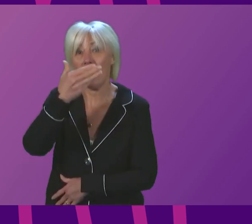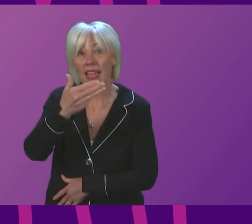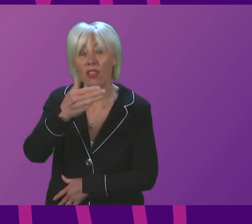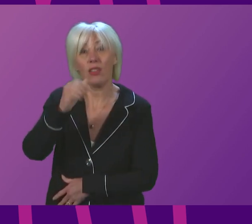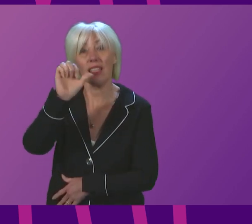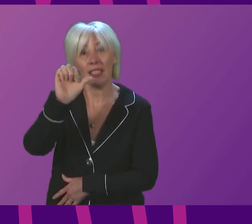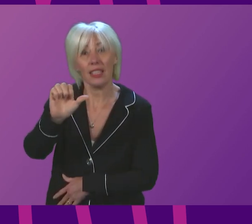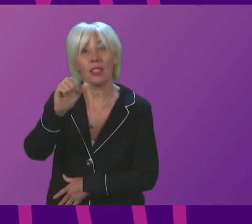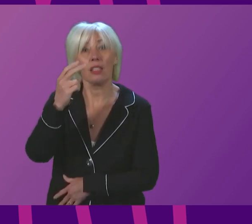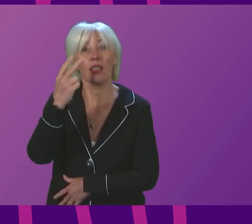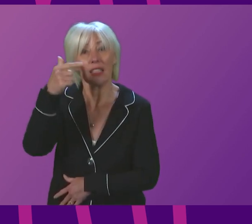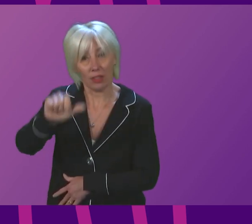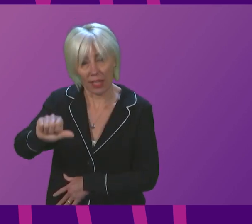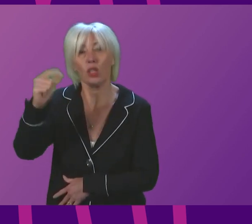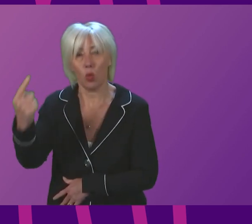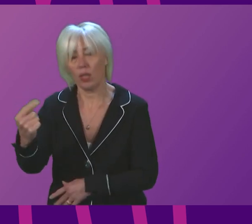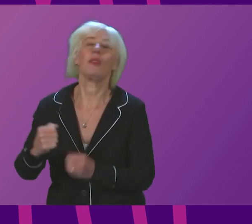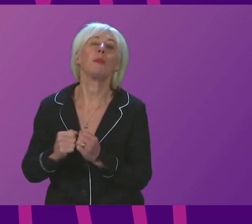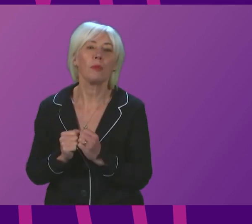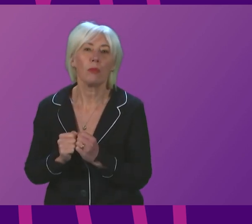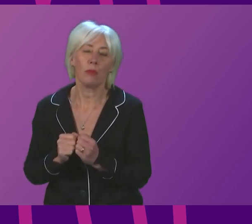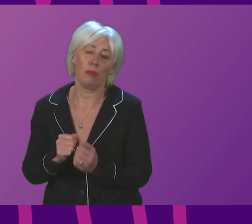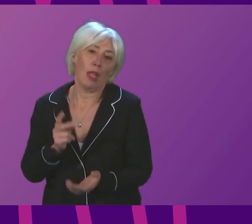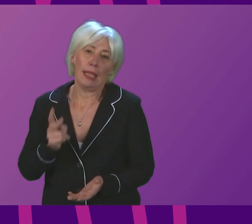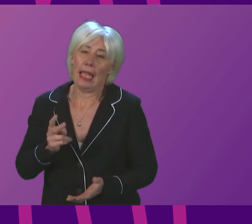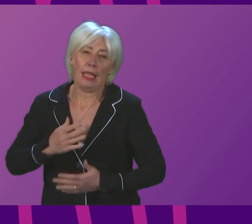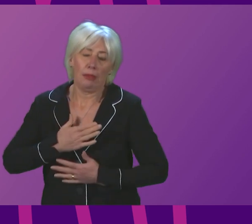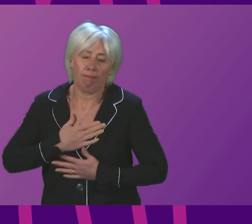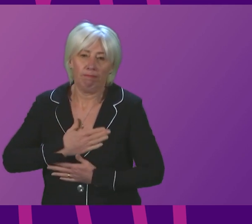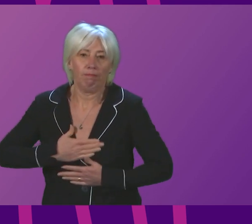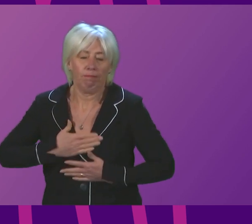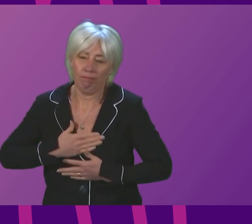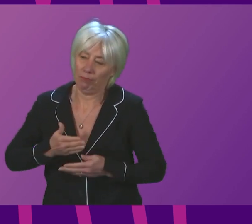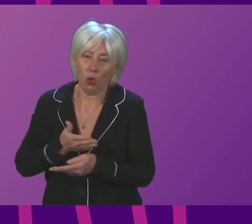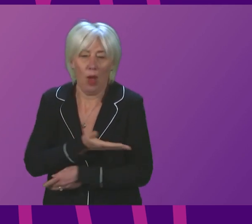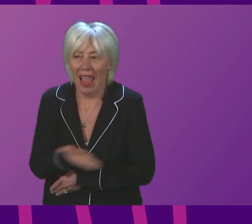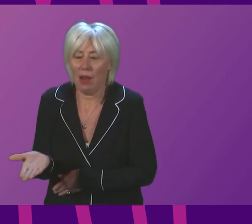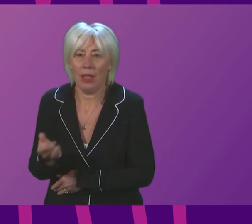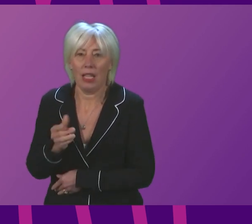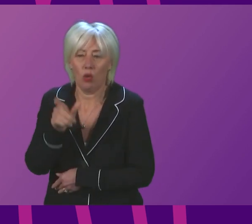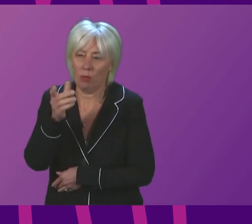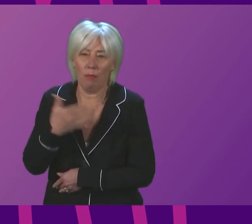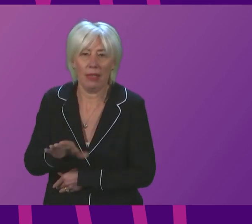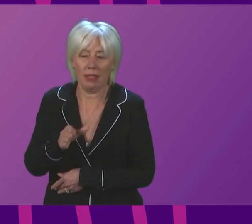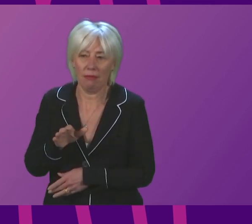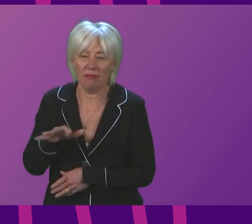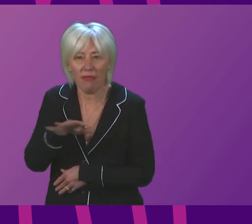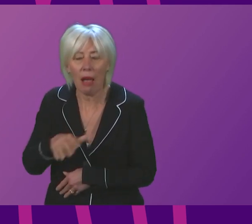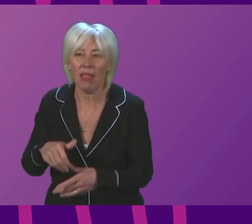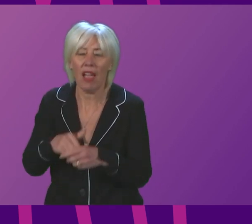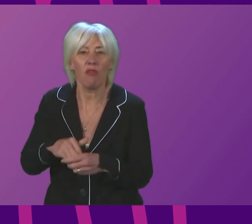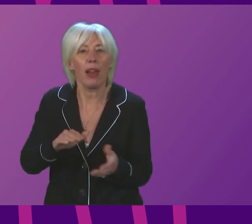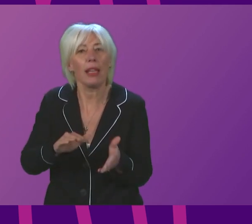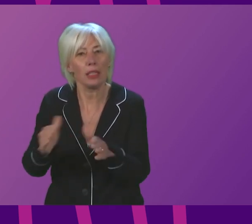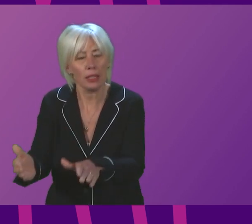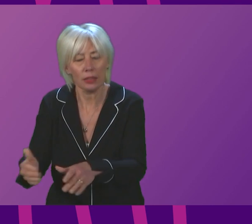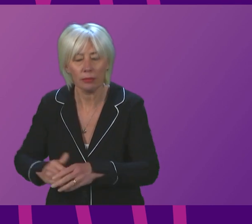,661. And I want once again to send my condolences to everyone who has lost a loved one. I'm pleased